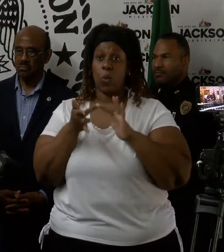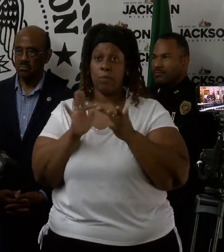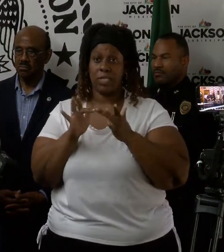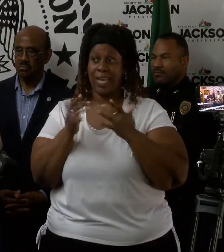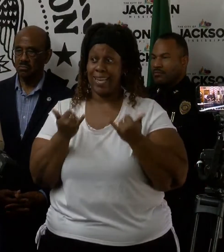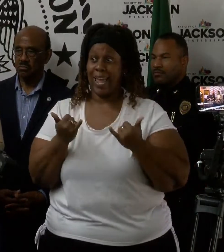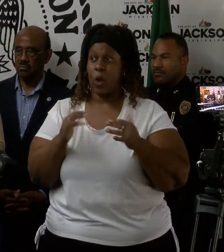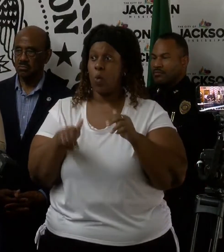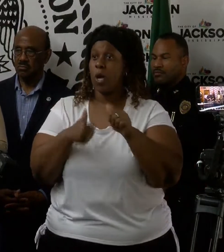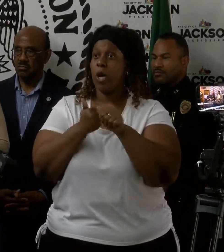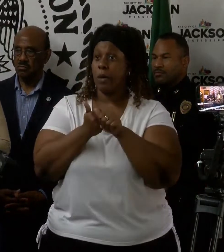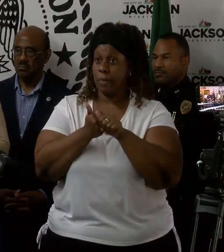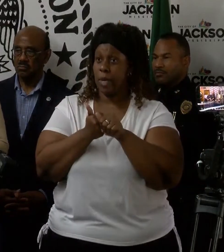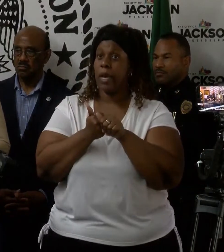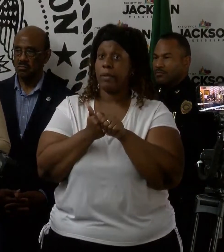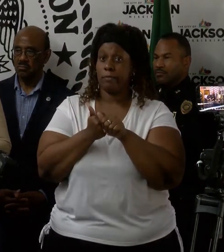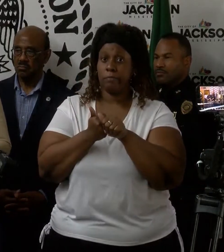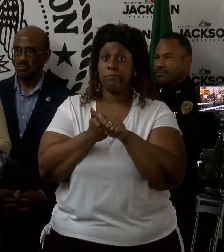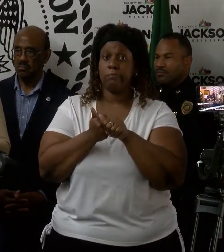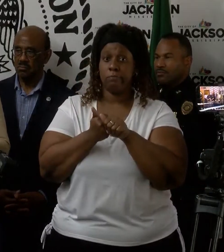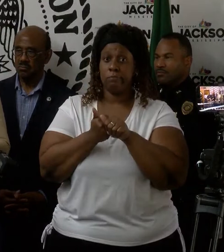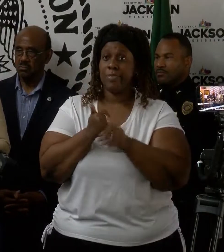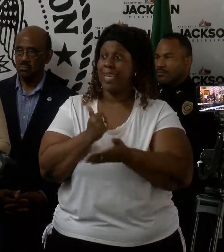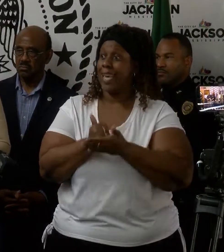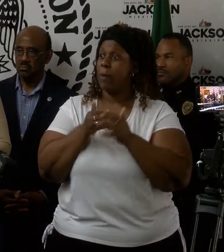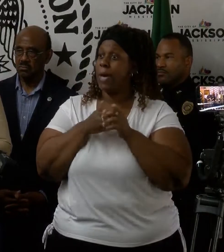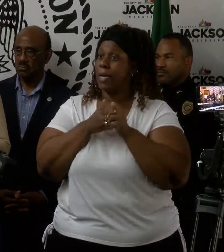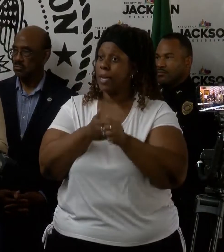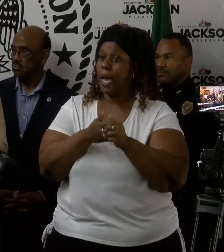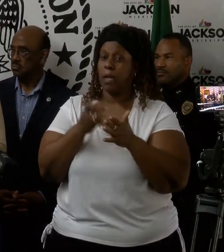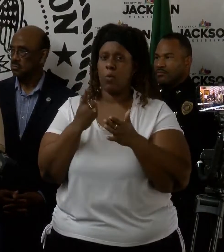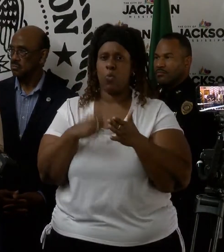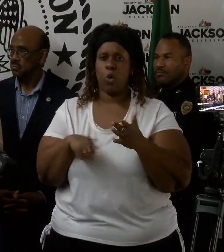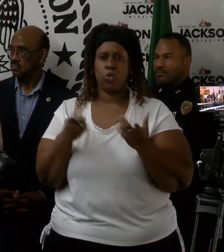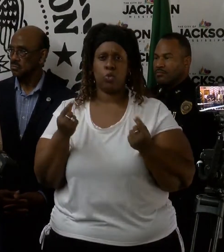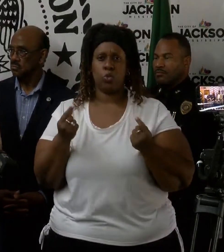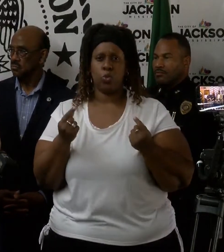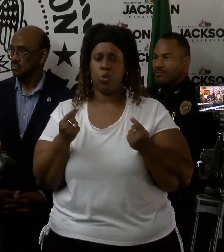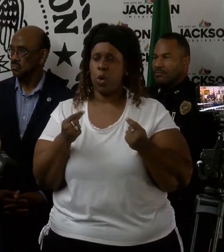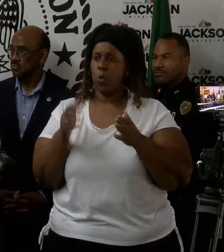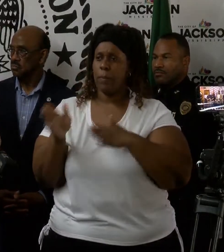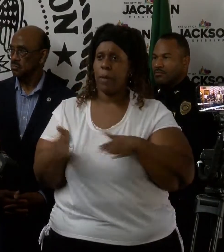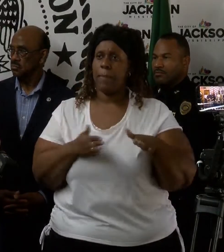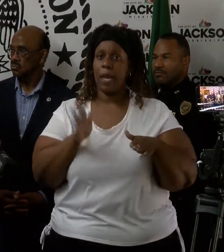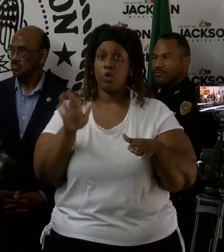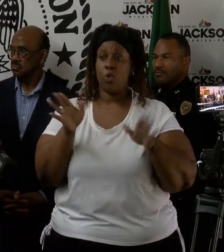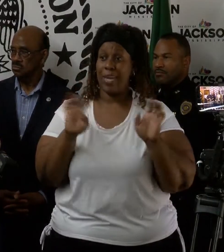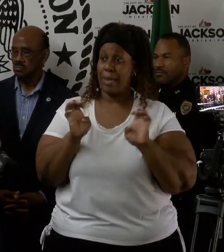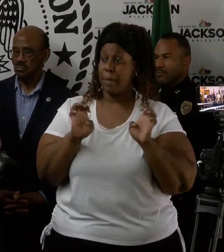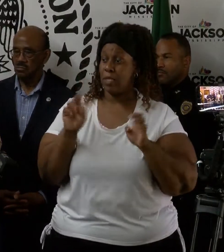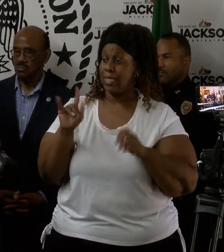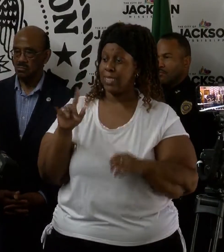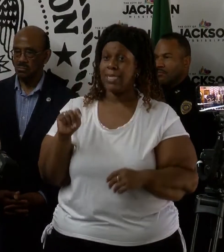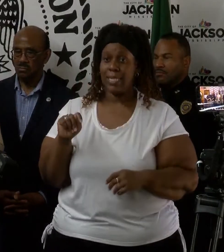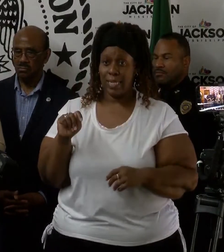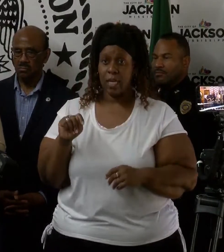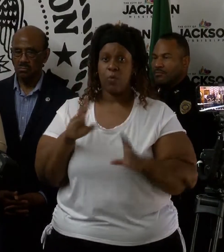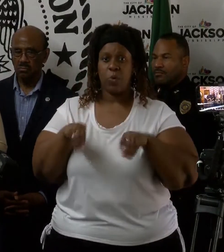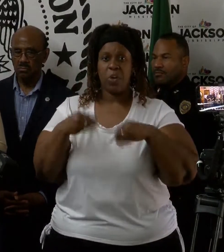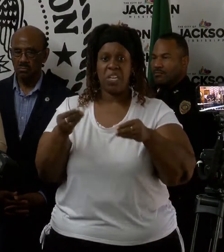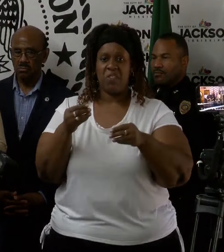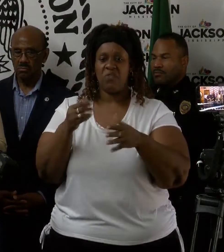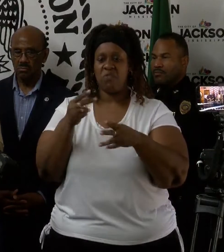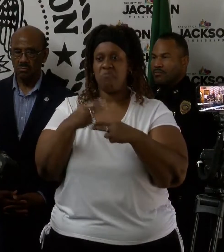updated to offer guidance when packing or preparing your emergency kit. And we will provide all other